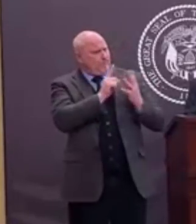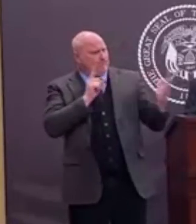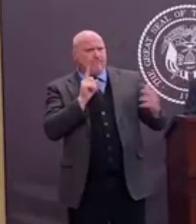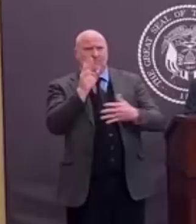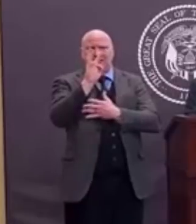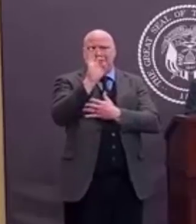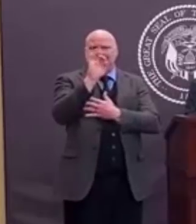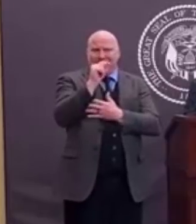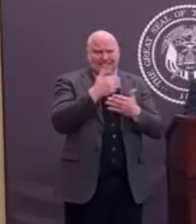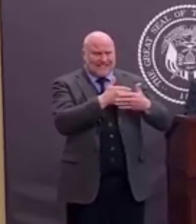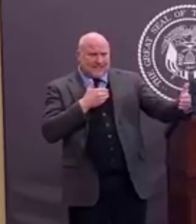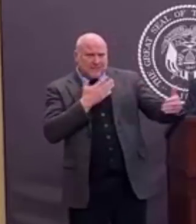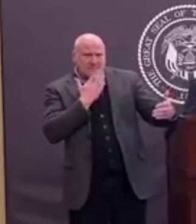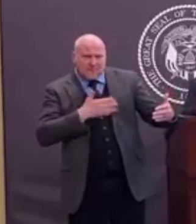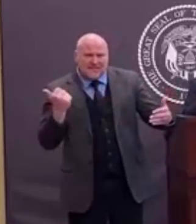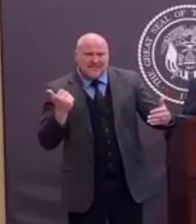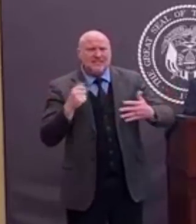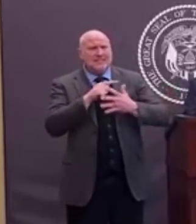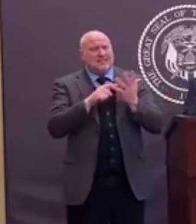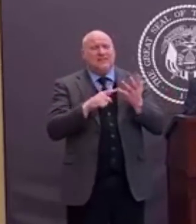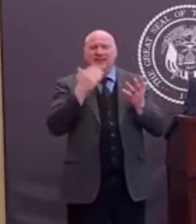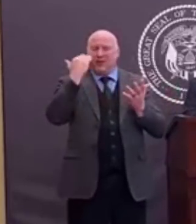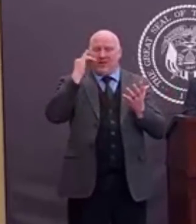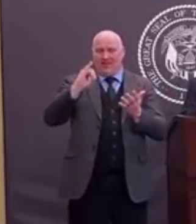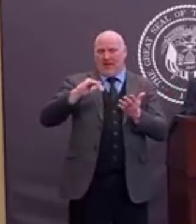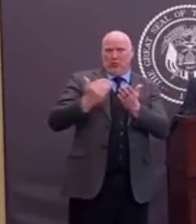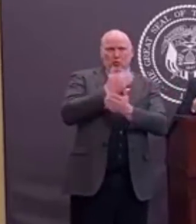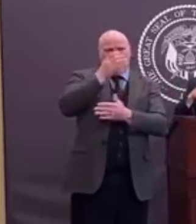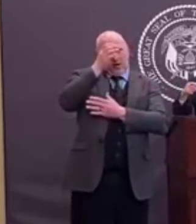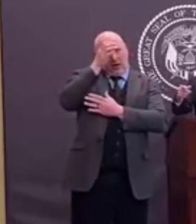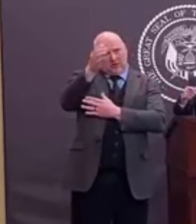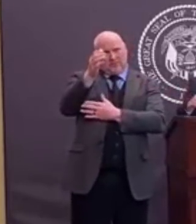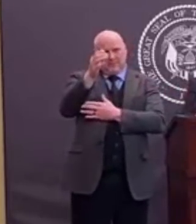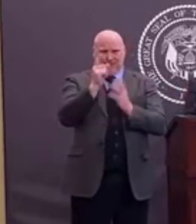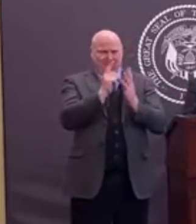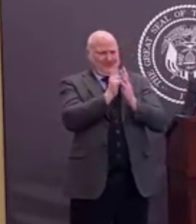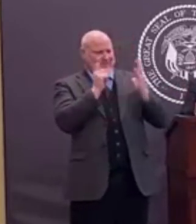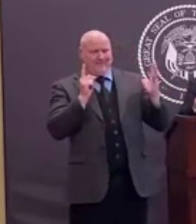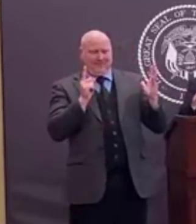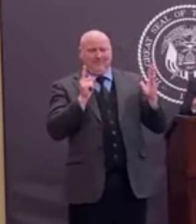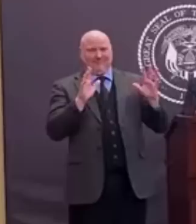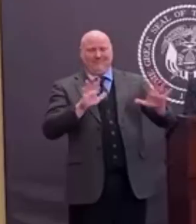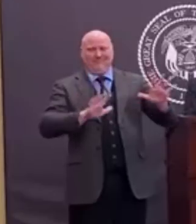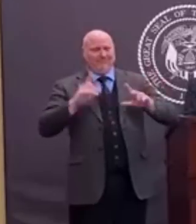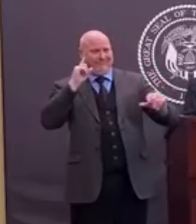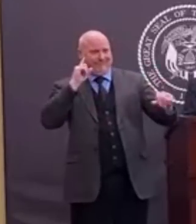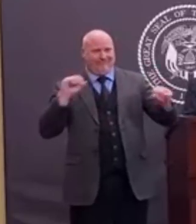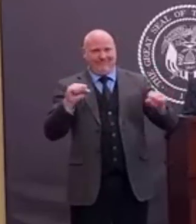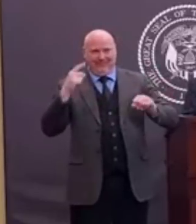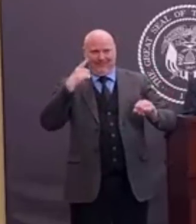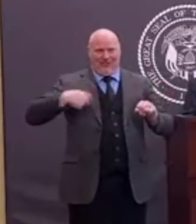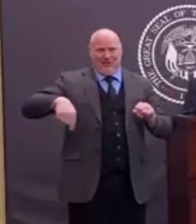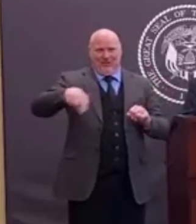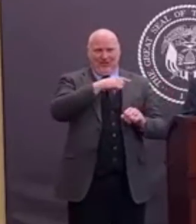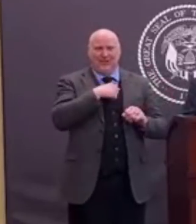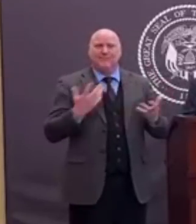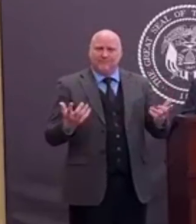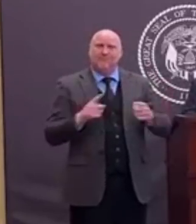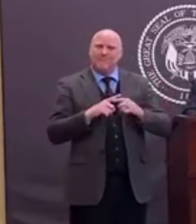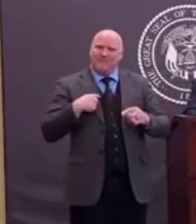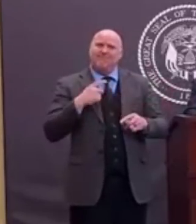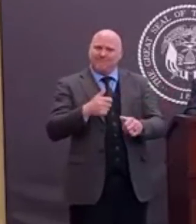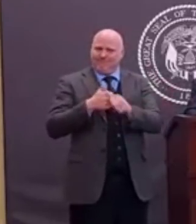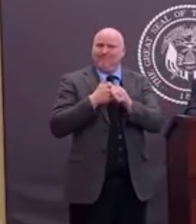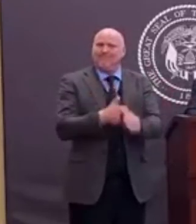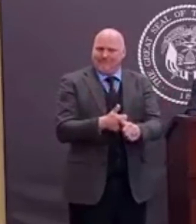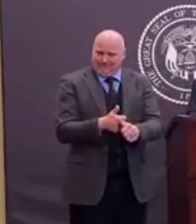use all the time, social distancing. It's the physical distance between you and an individual. It should be at least six feet. And so as